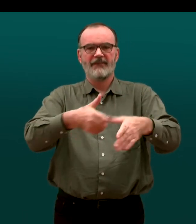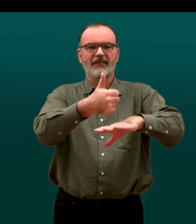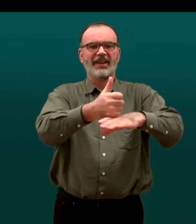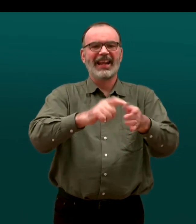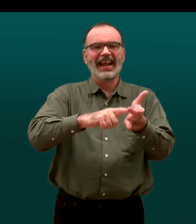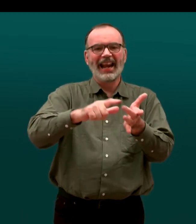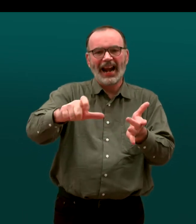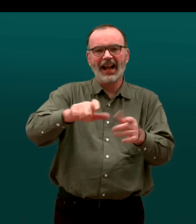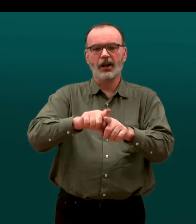referral clinics.